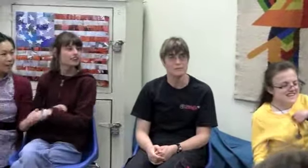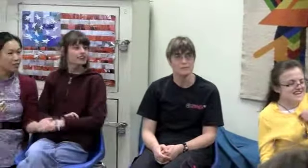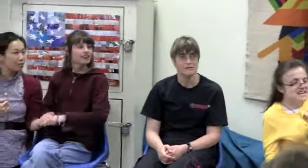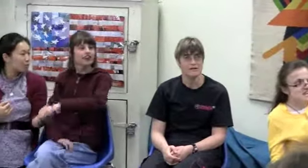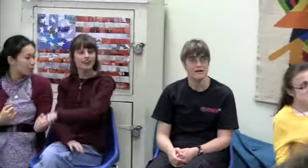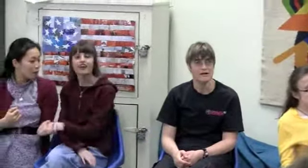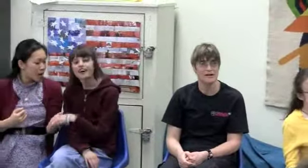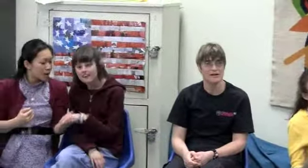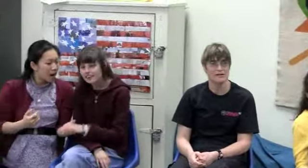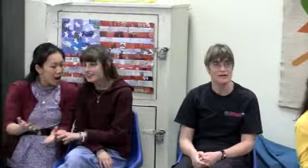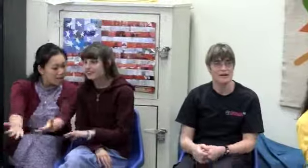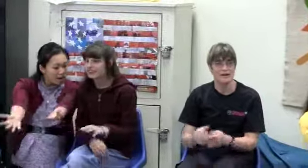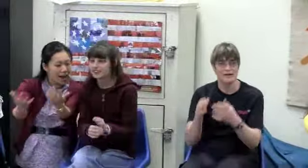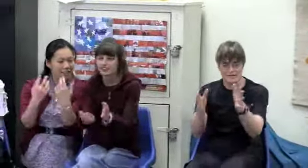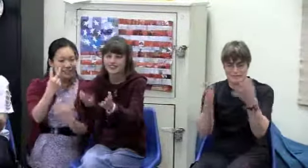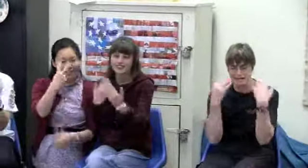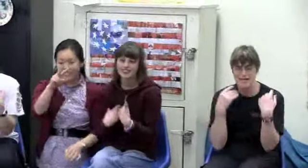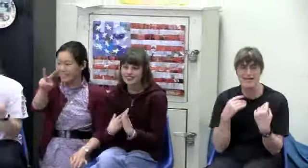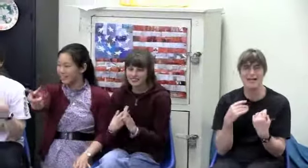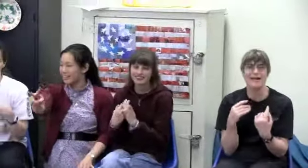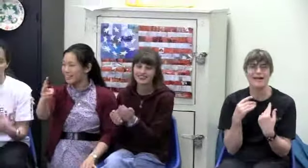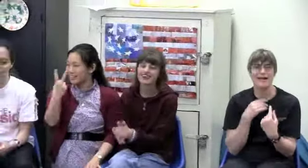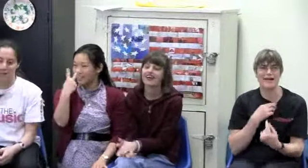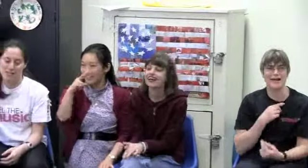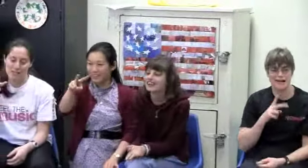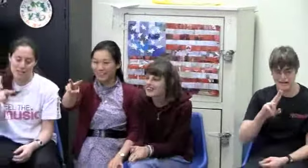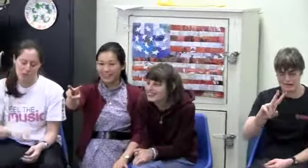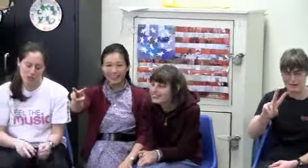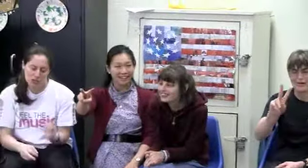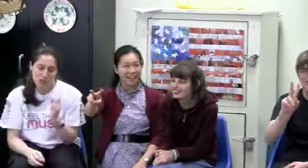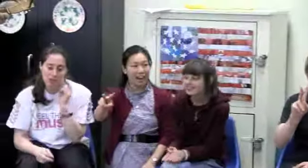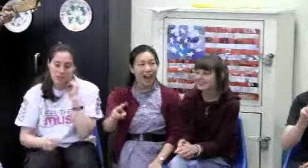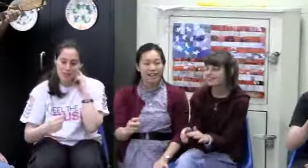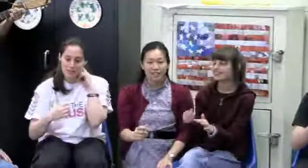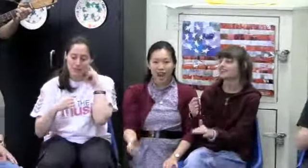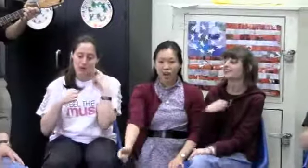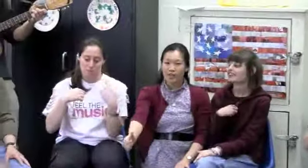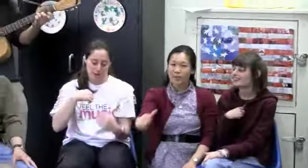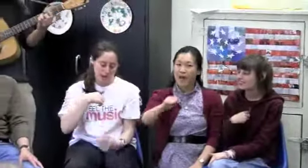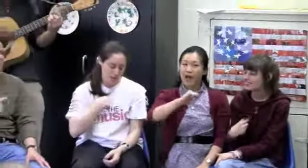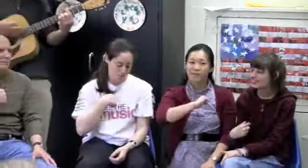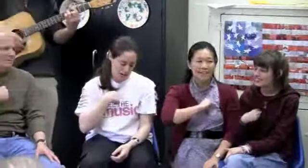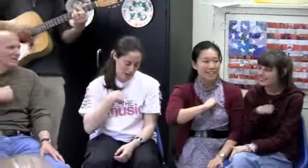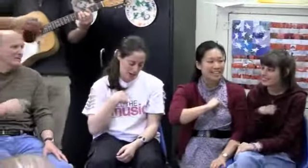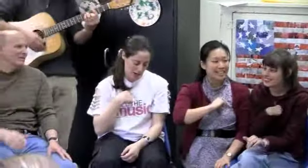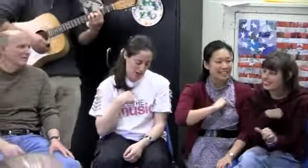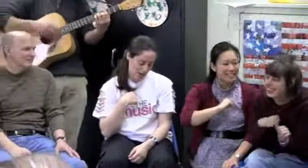Come and see, it's all about me,